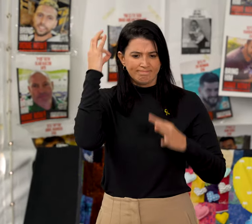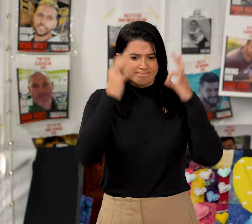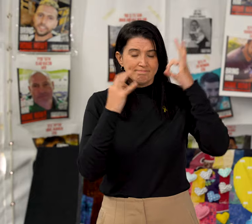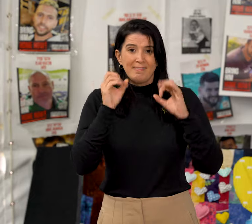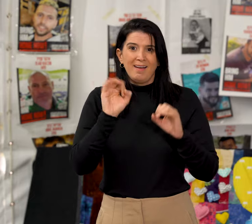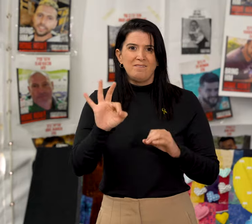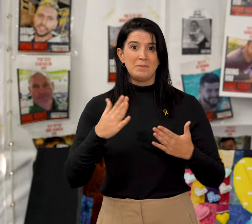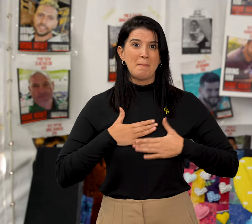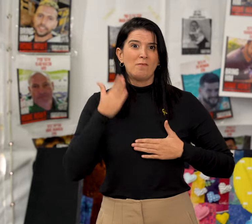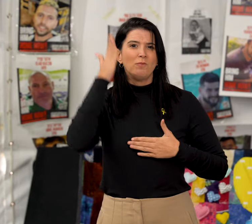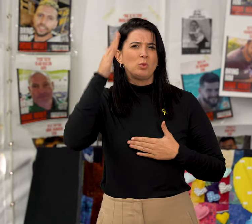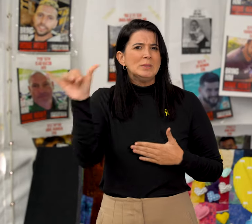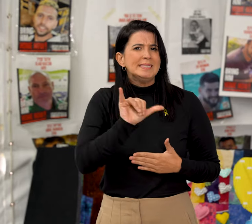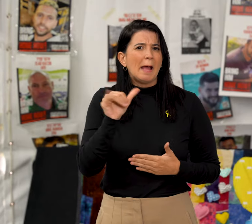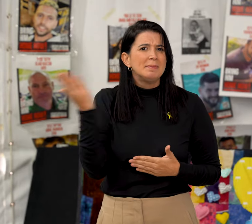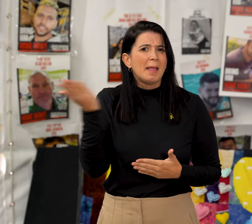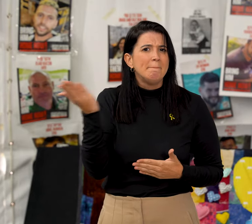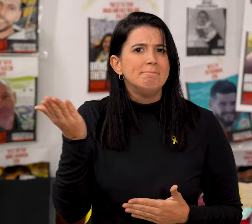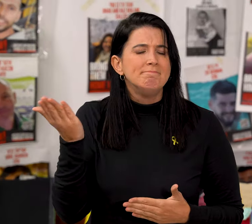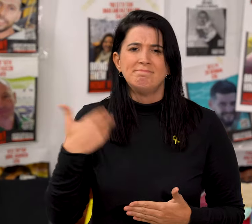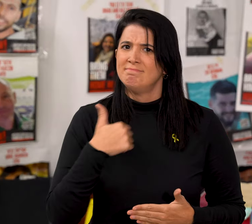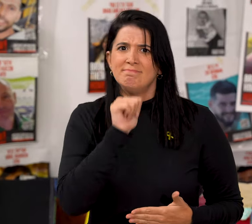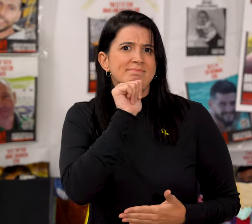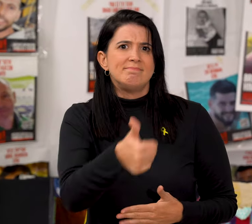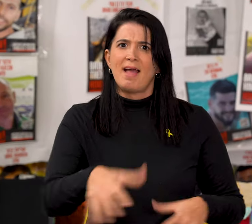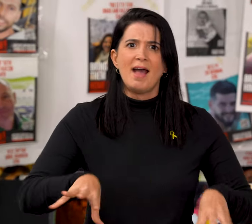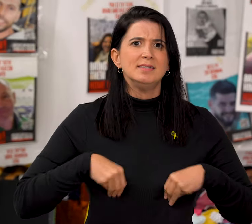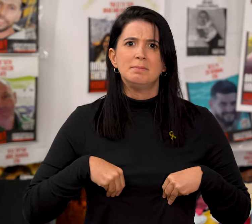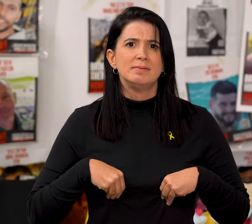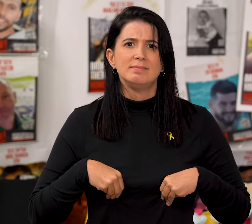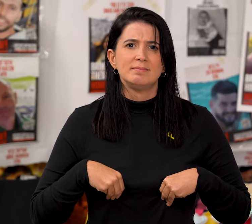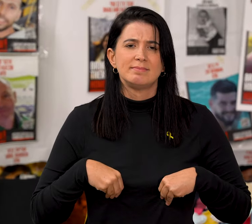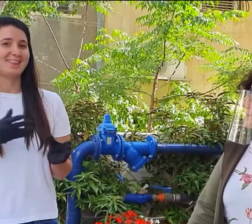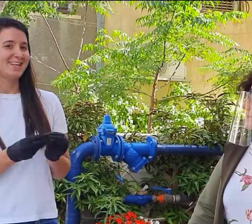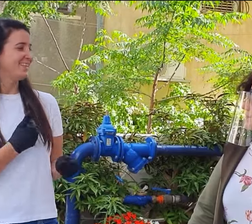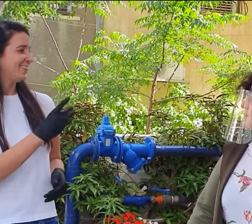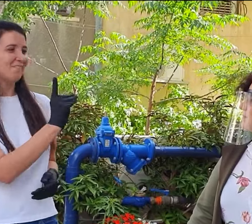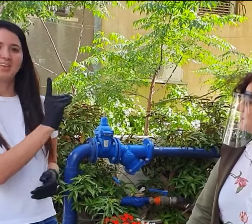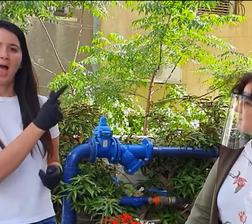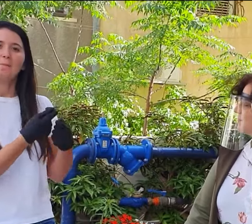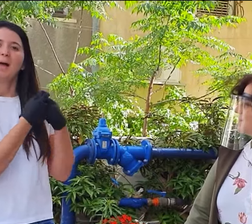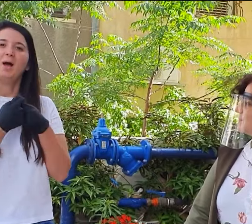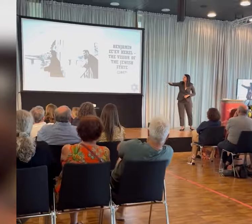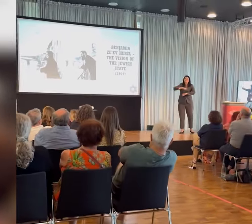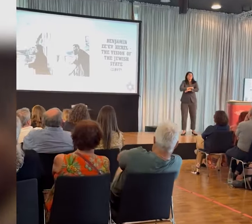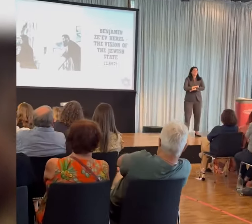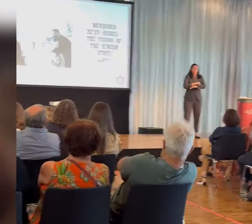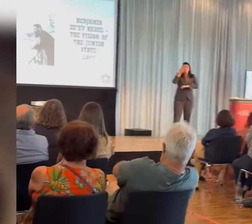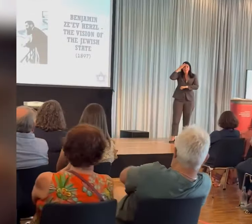apart. And I was wondering if my future will be the same. I didn't want to accept that. Because of her upbringing, Shirley was motivated to